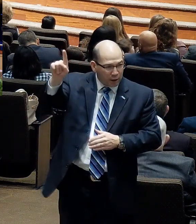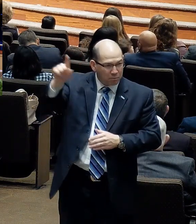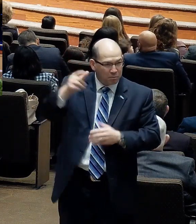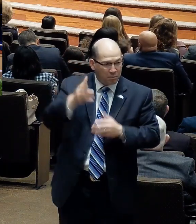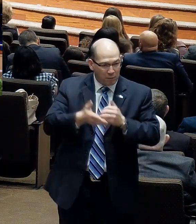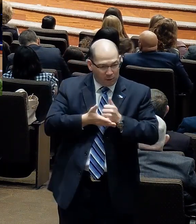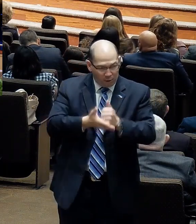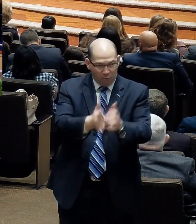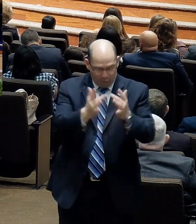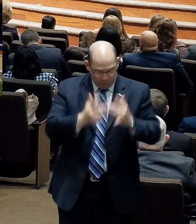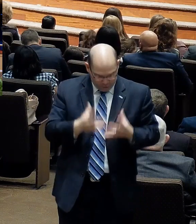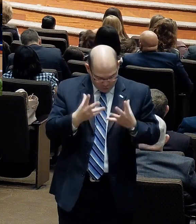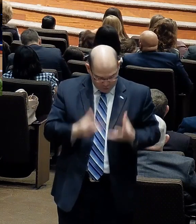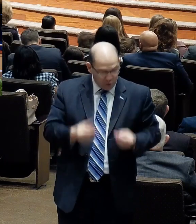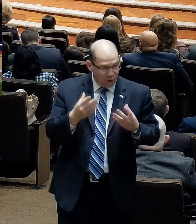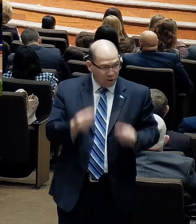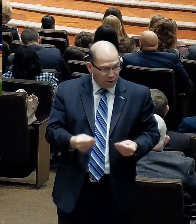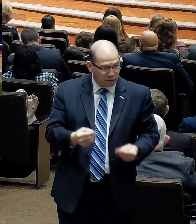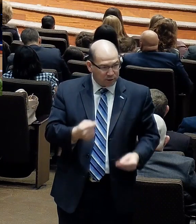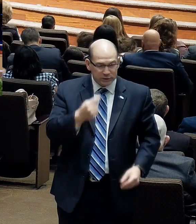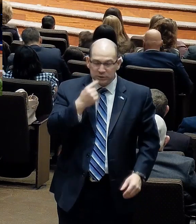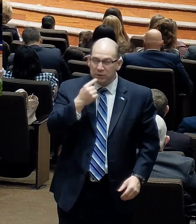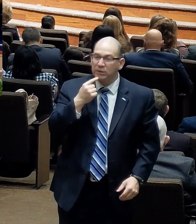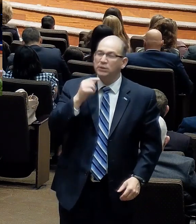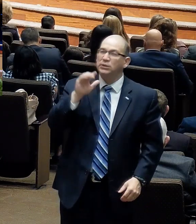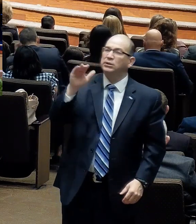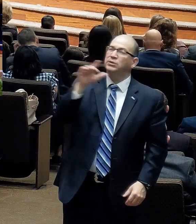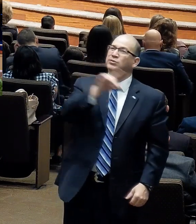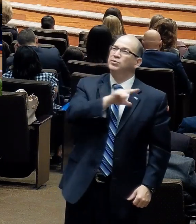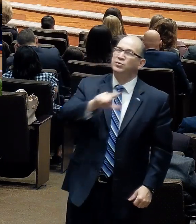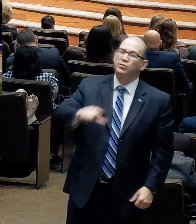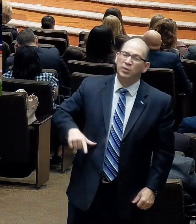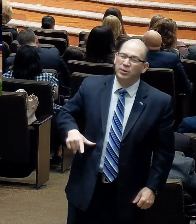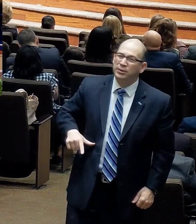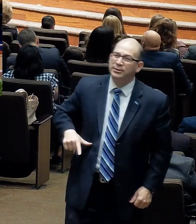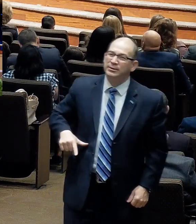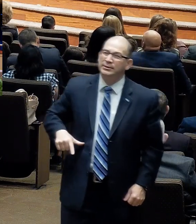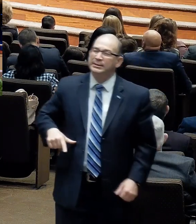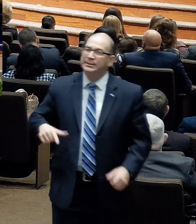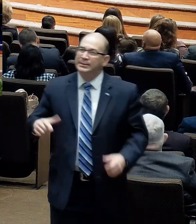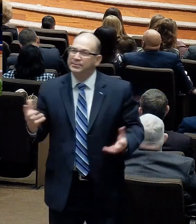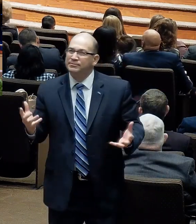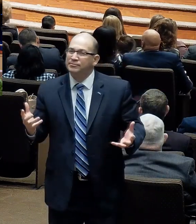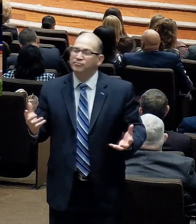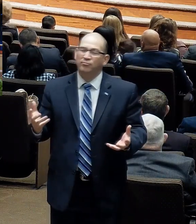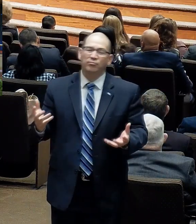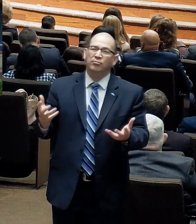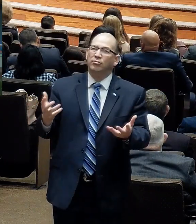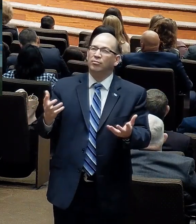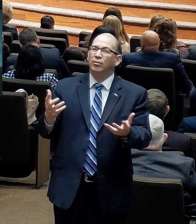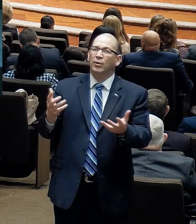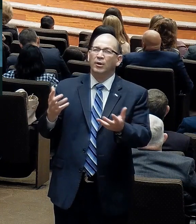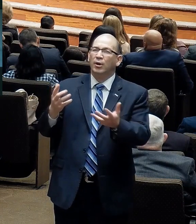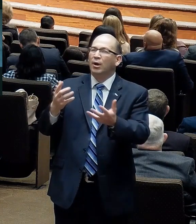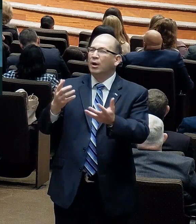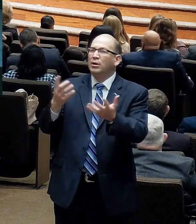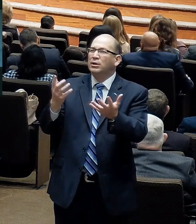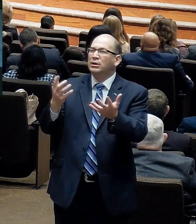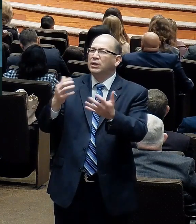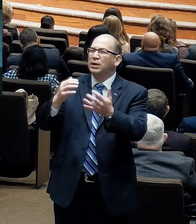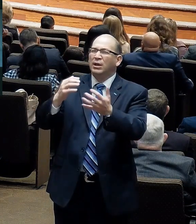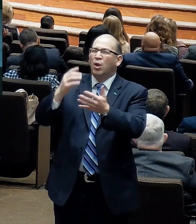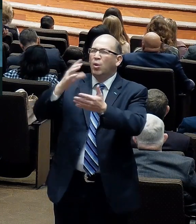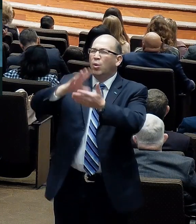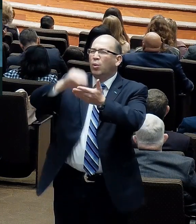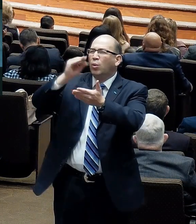saying, Lord, how can I get out of this? Instead, develop an attitude that says, Lord, what can I get out of this? I was